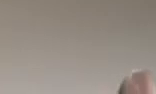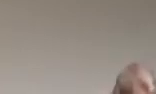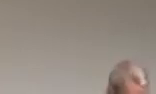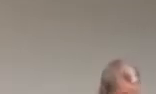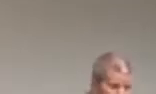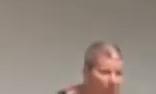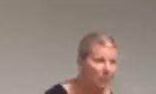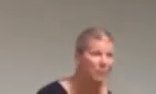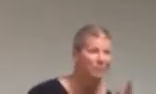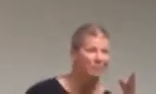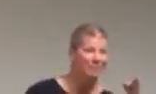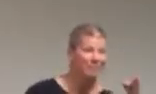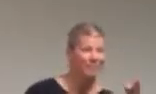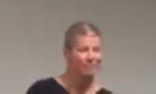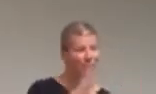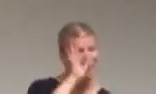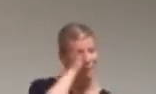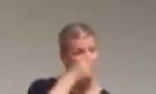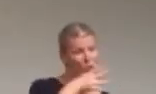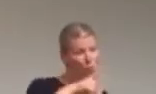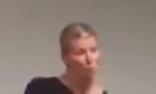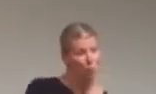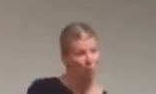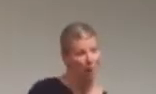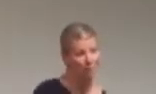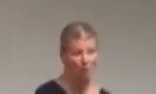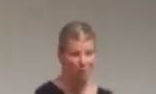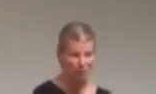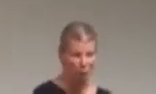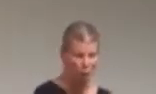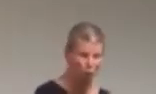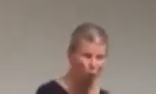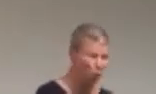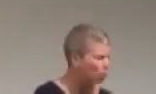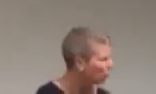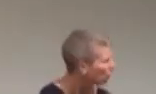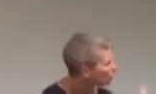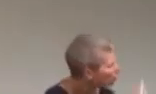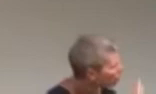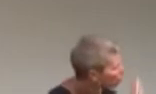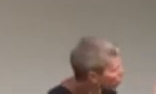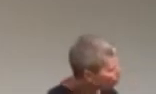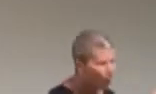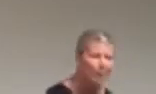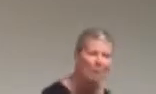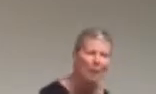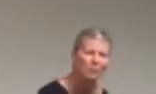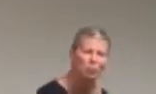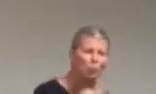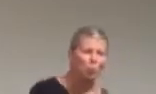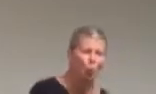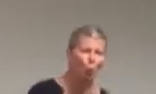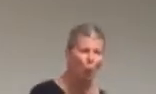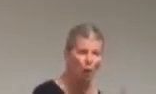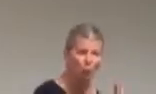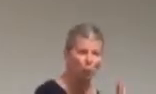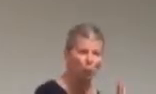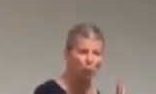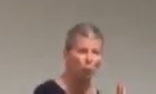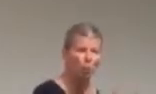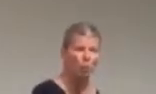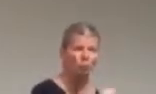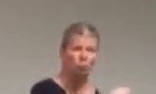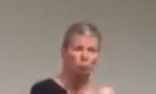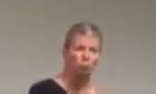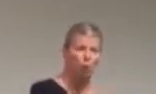What is the message? Is it only, like, to promote visibility? Is it to inform, like, the objective? Is it to